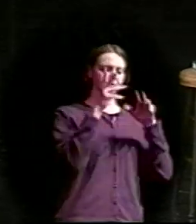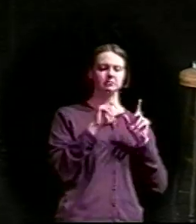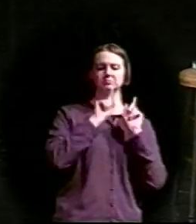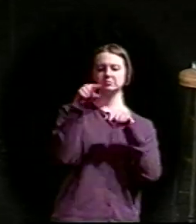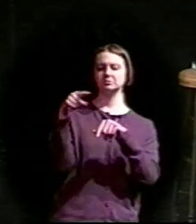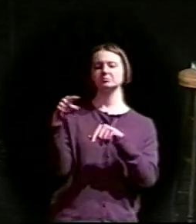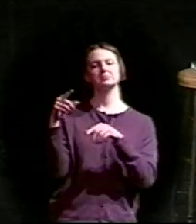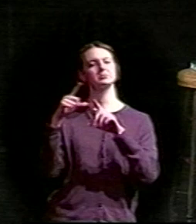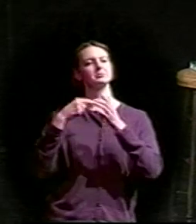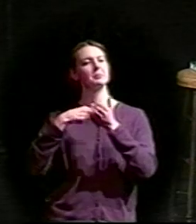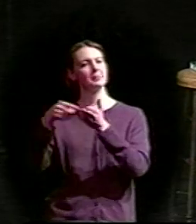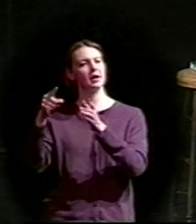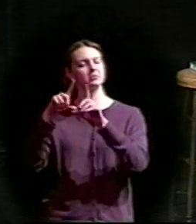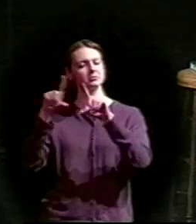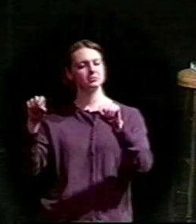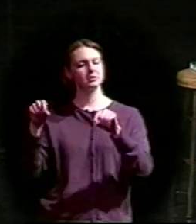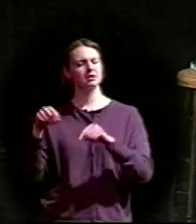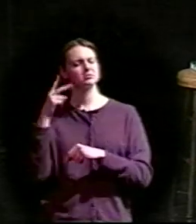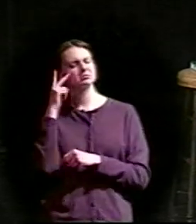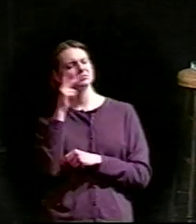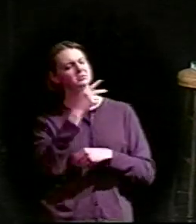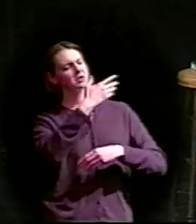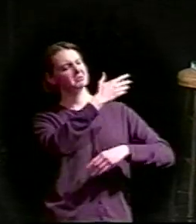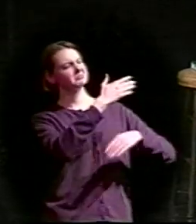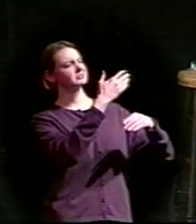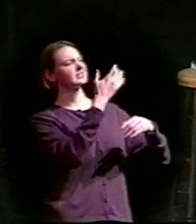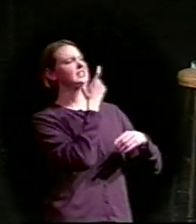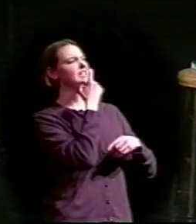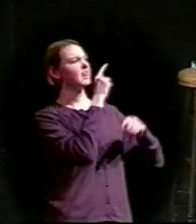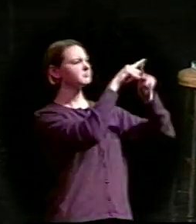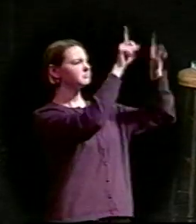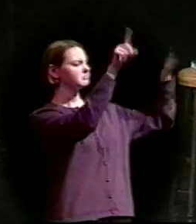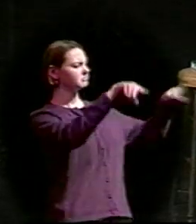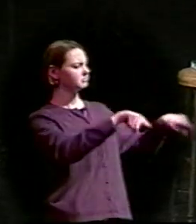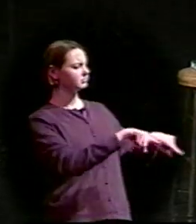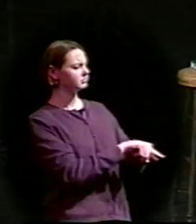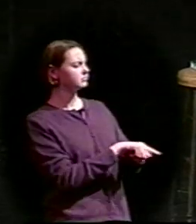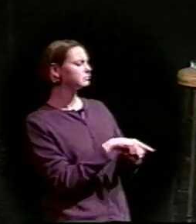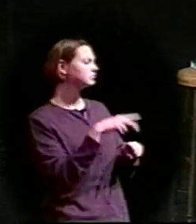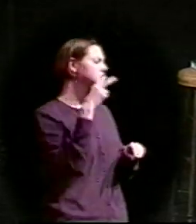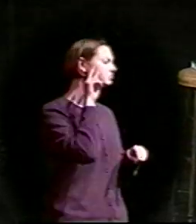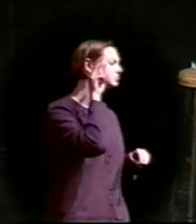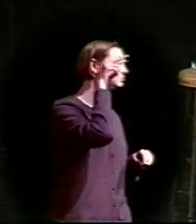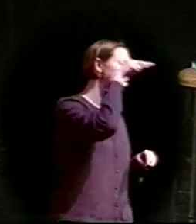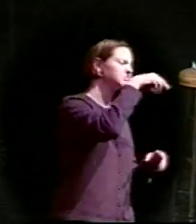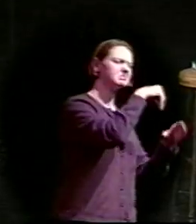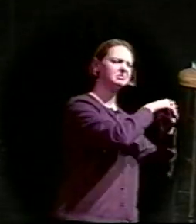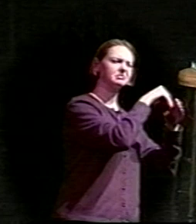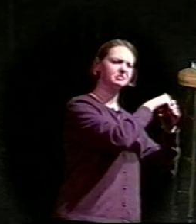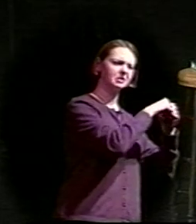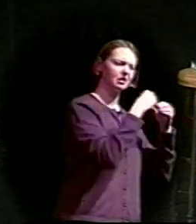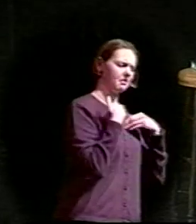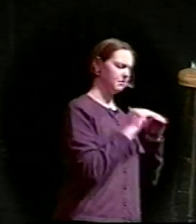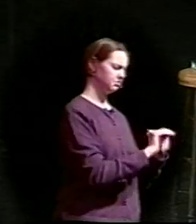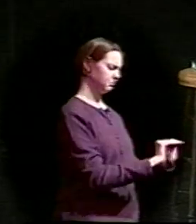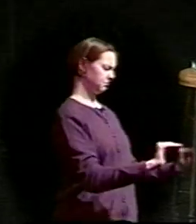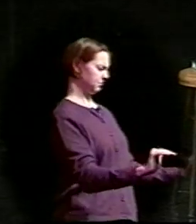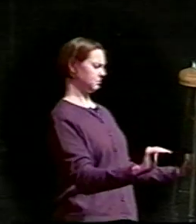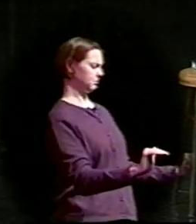to a dusty glass case in the corner. Strolling over to the corner, he peered inside. And there he told wine and says there was a bunch of